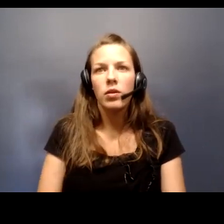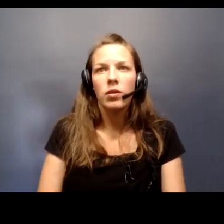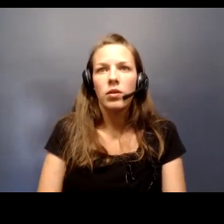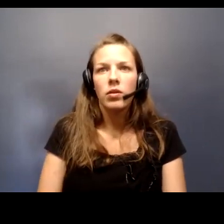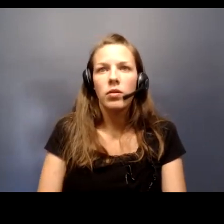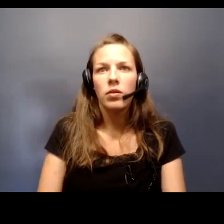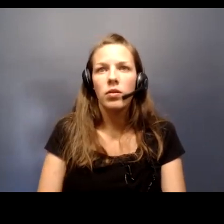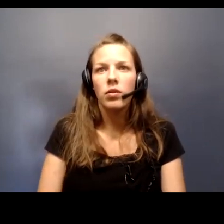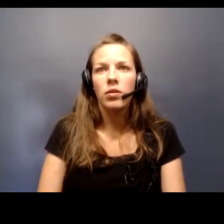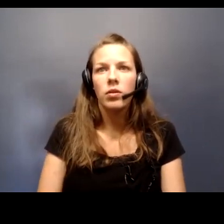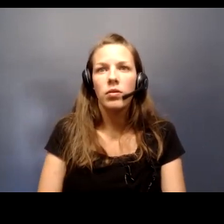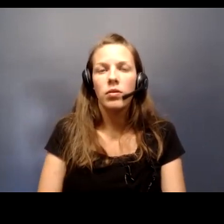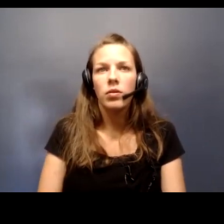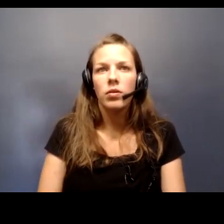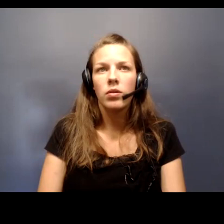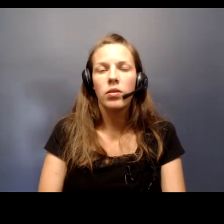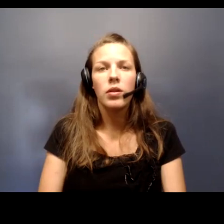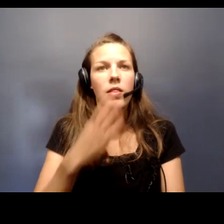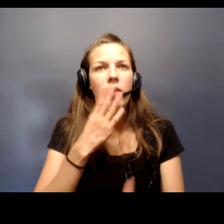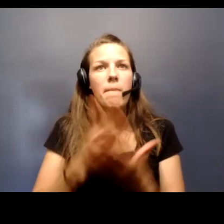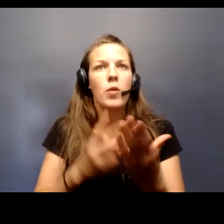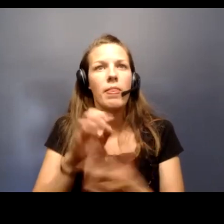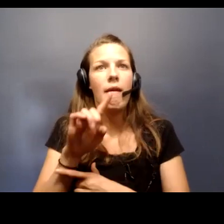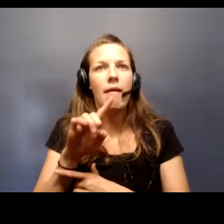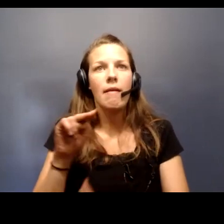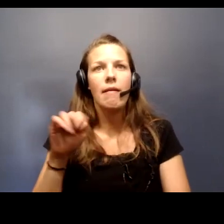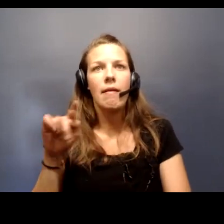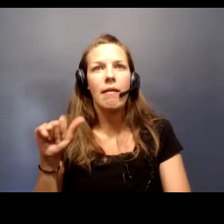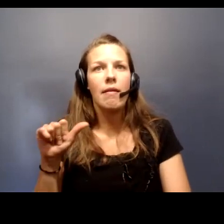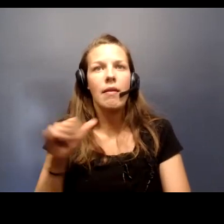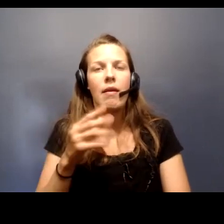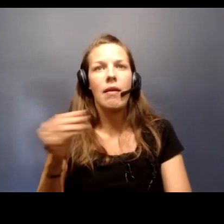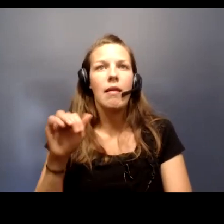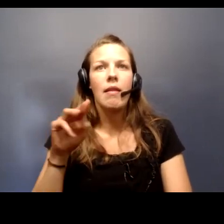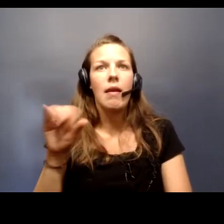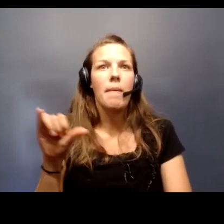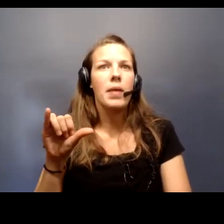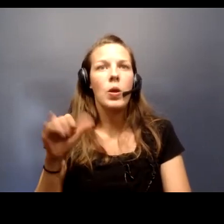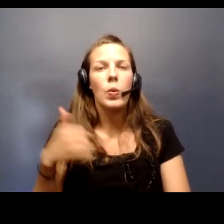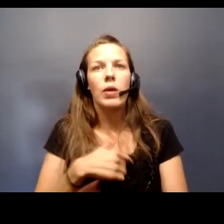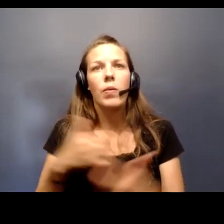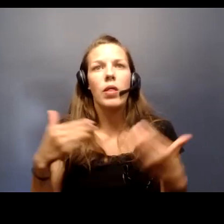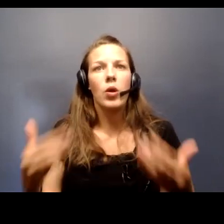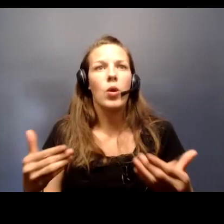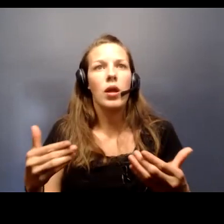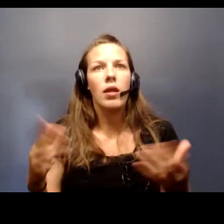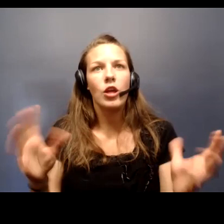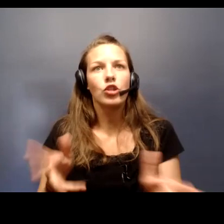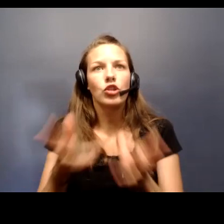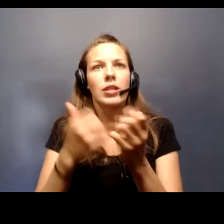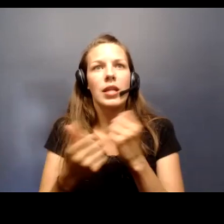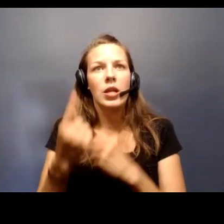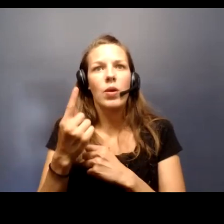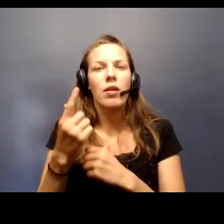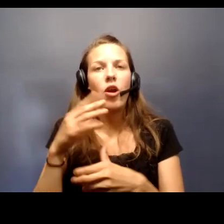Okay. Thank you, both Ed, Nita, and also Amy. So we will go ahead and encourage anybody on the